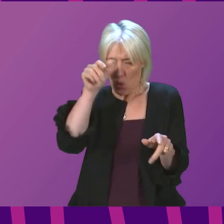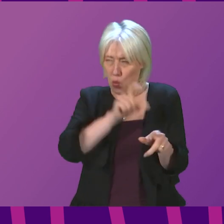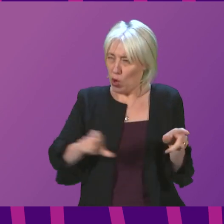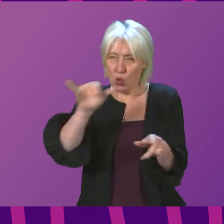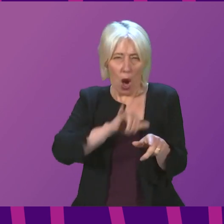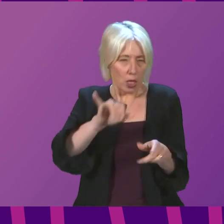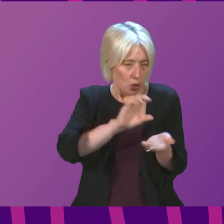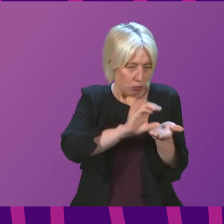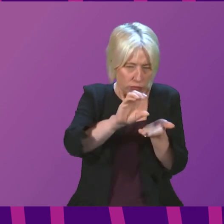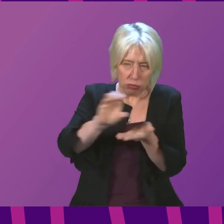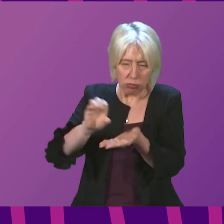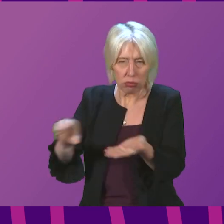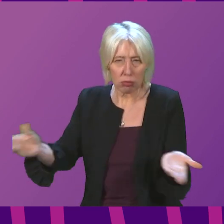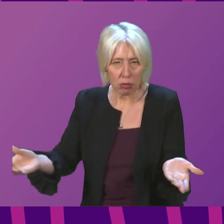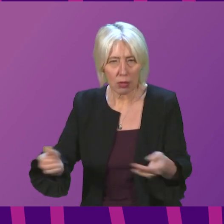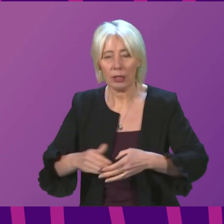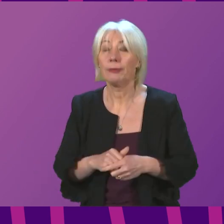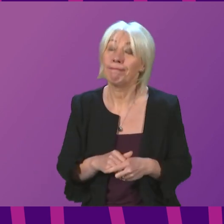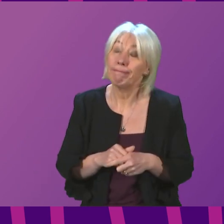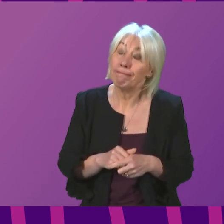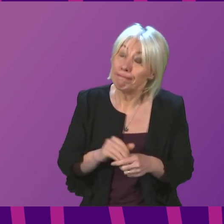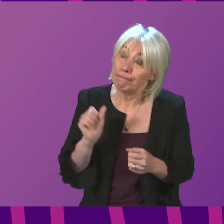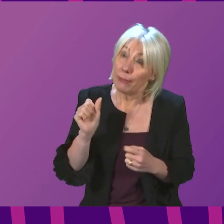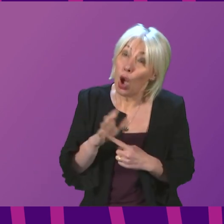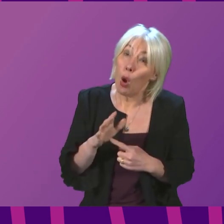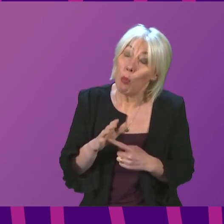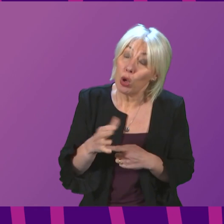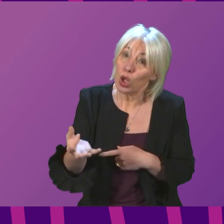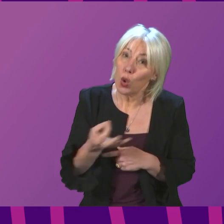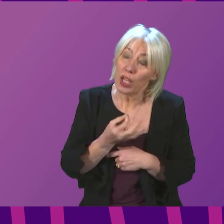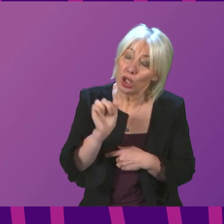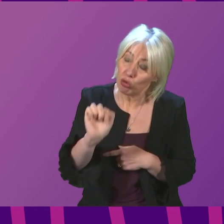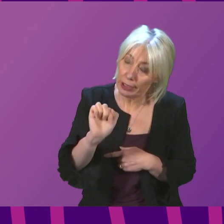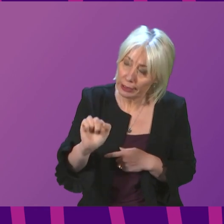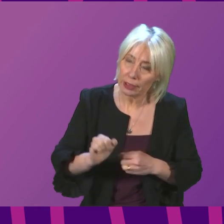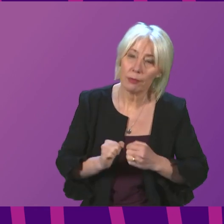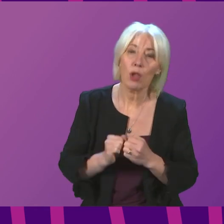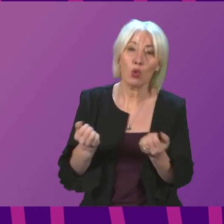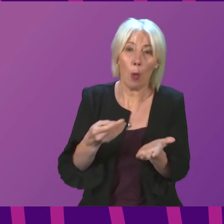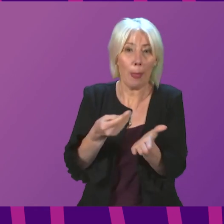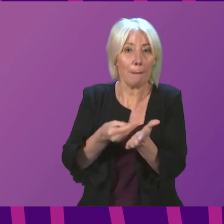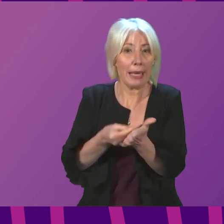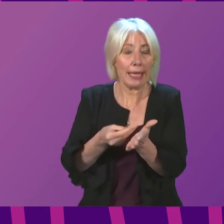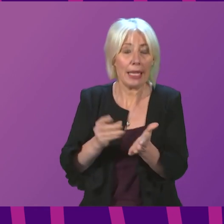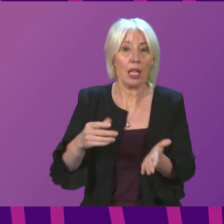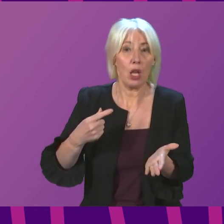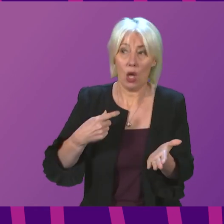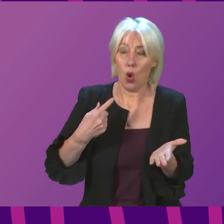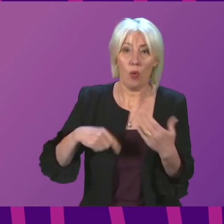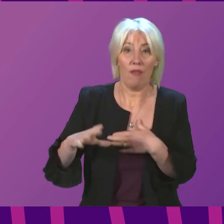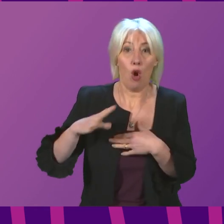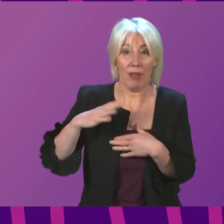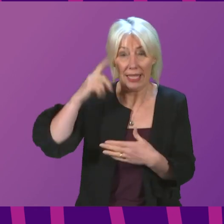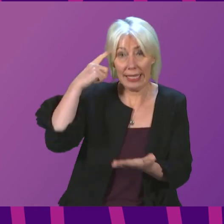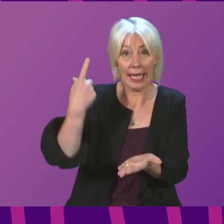The First Minister? is a really important question. Much of the amounts that we have already made